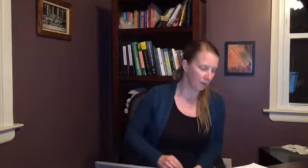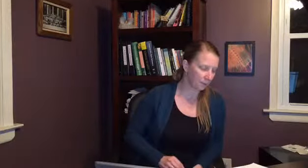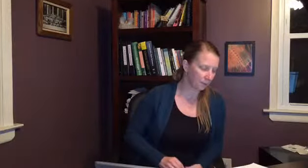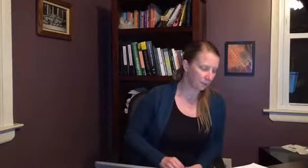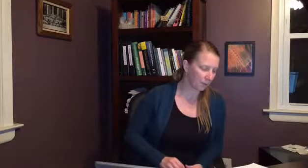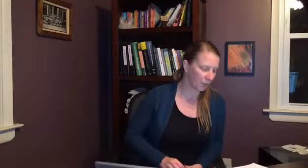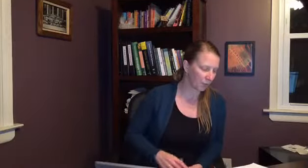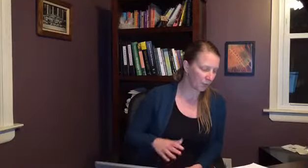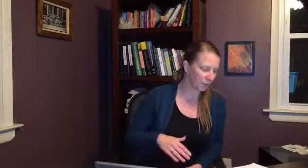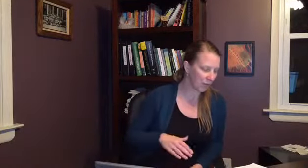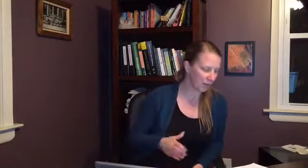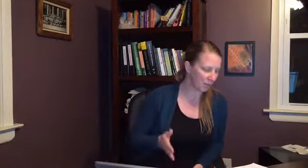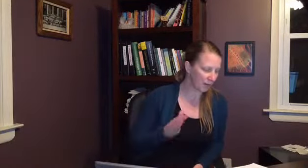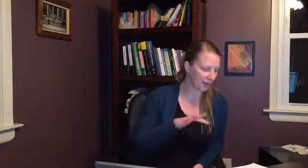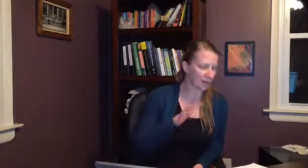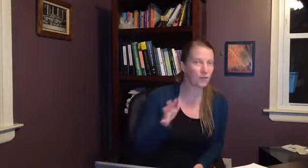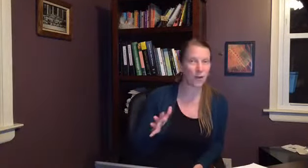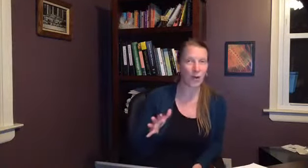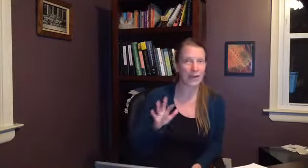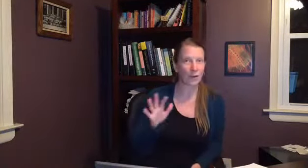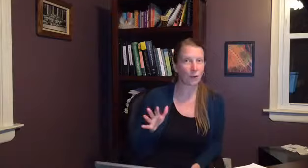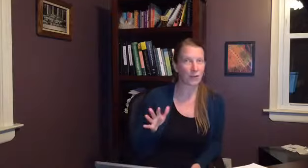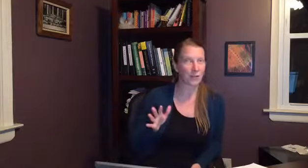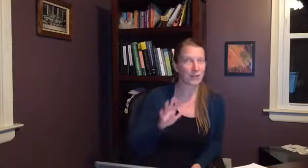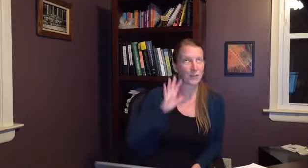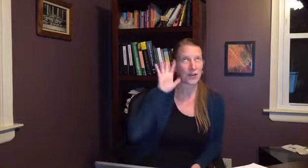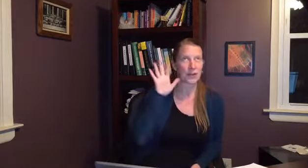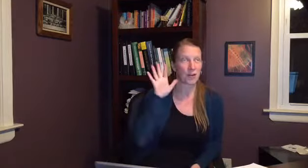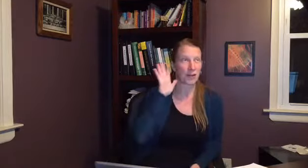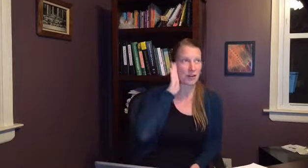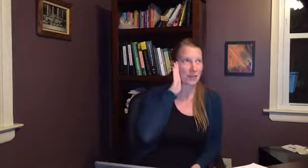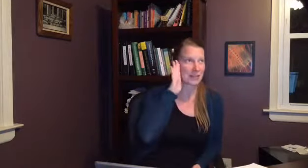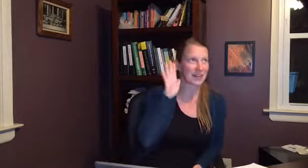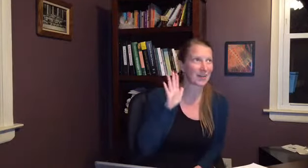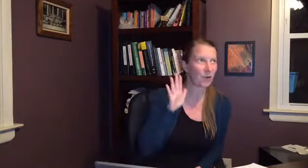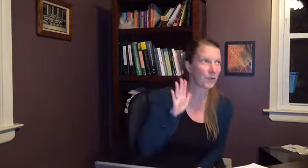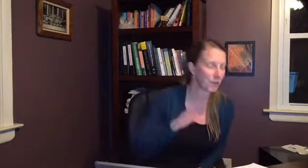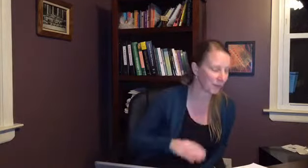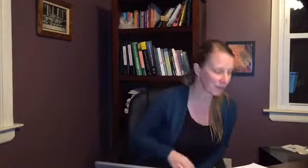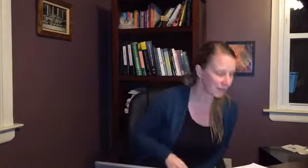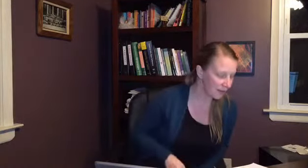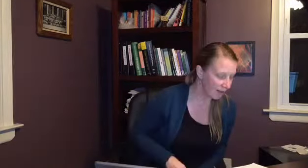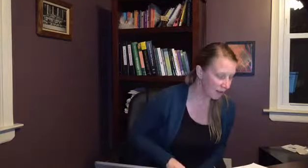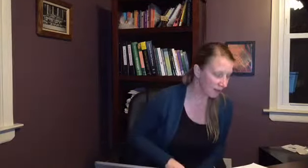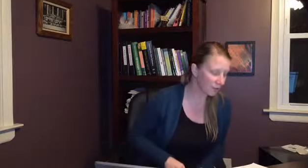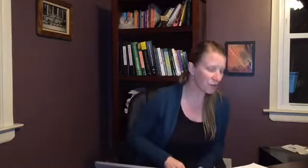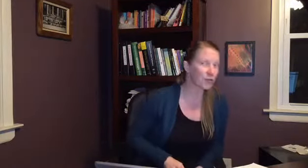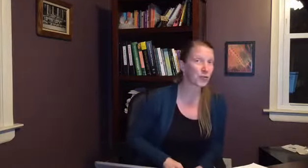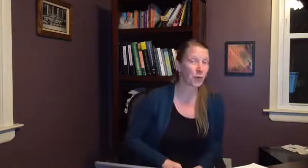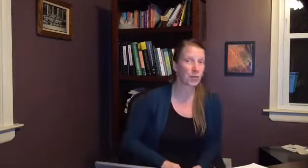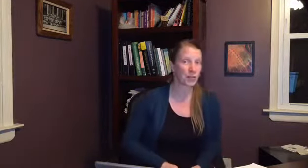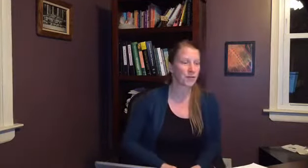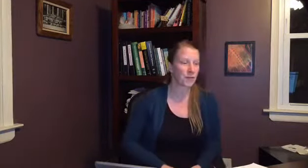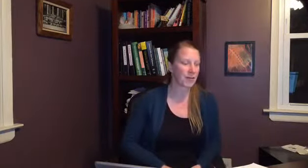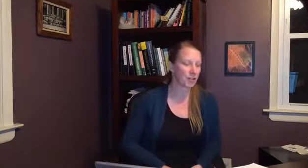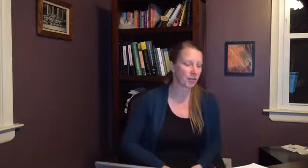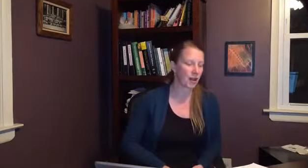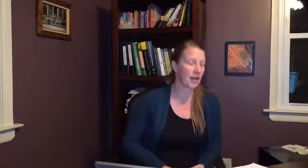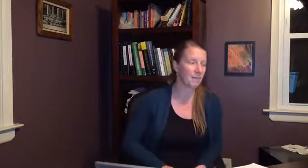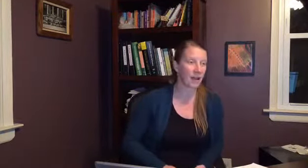okay let me try to get back because i know i get all over the place when i talk about herpes i get all over the place because there's just so much information i am not